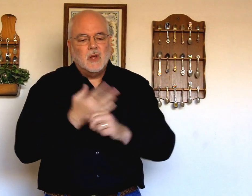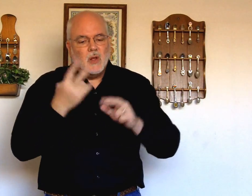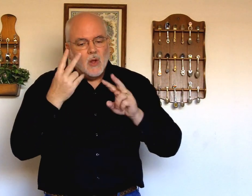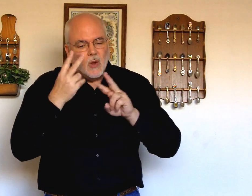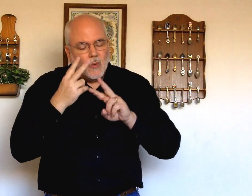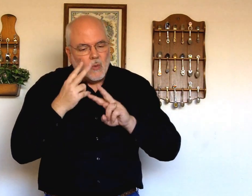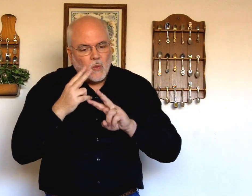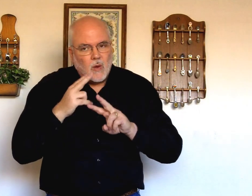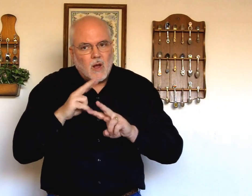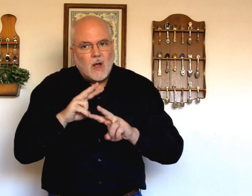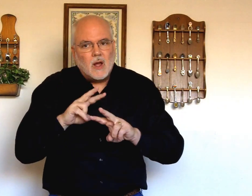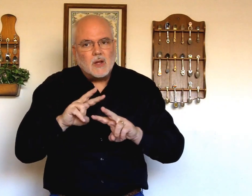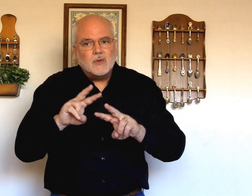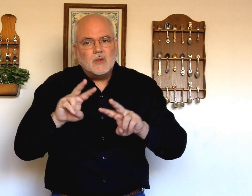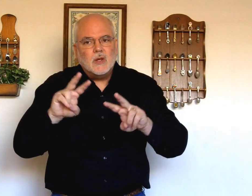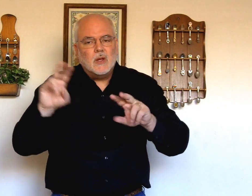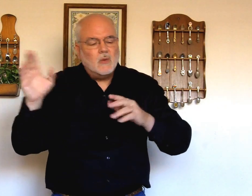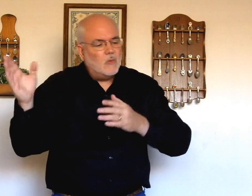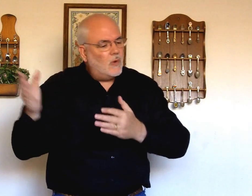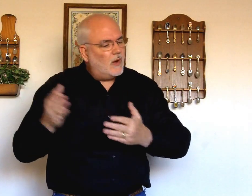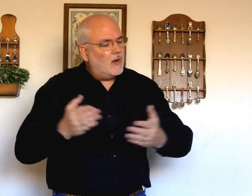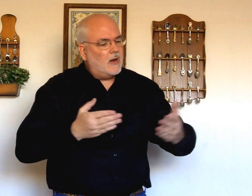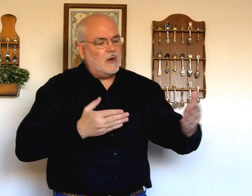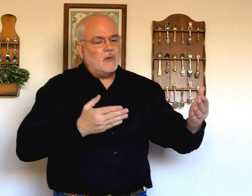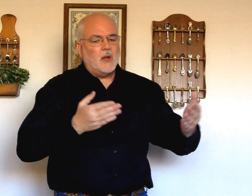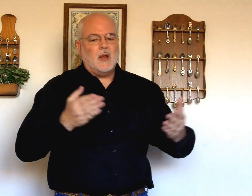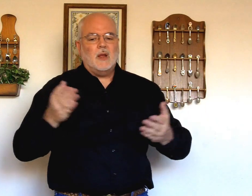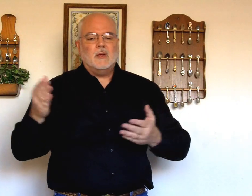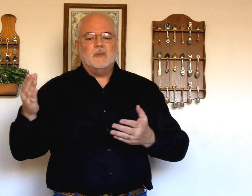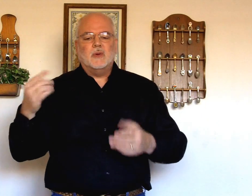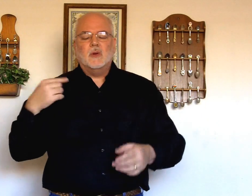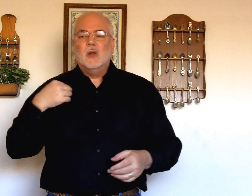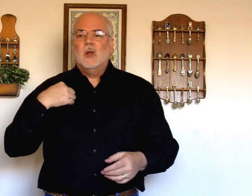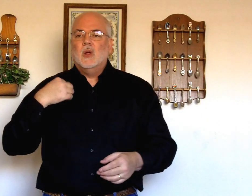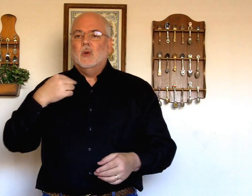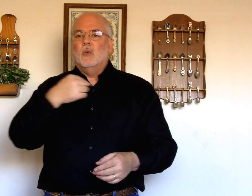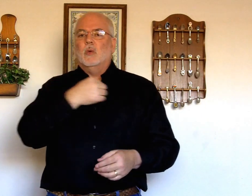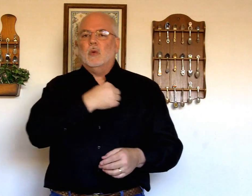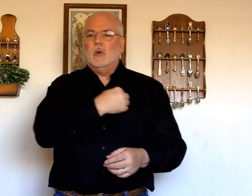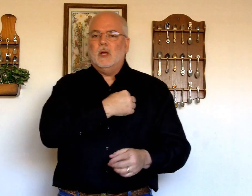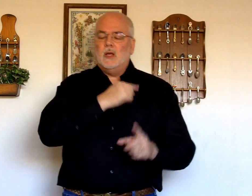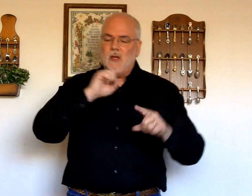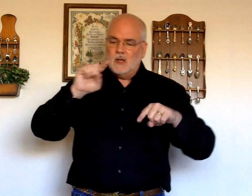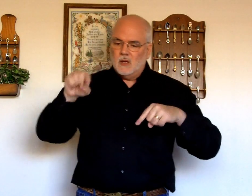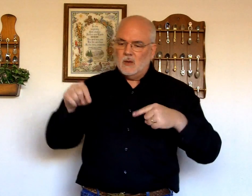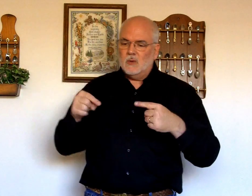watching wherever we go.